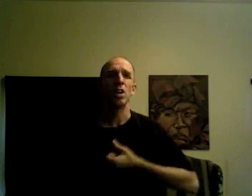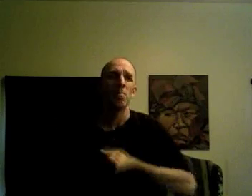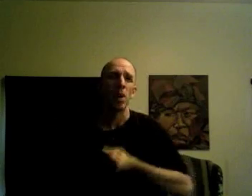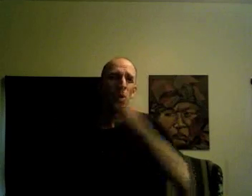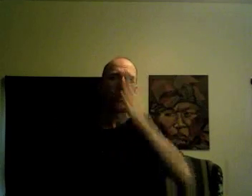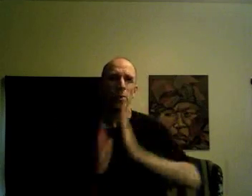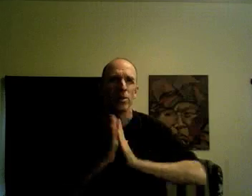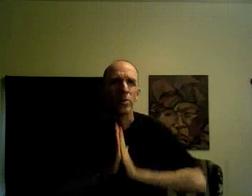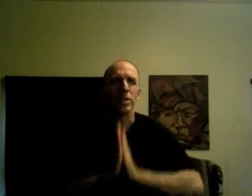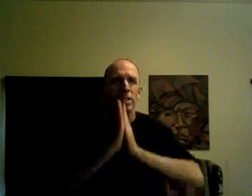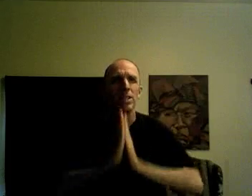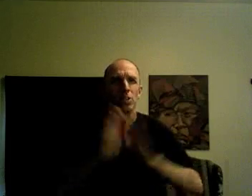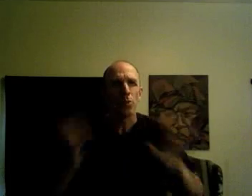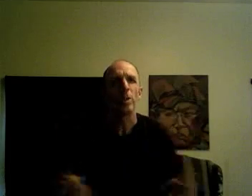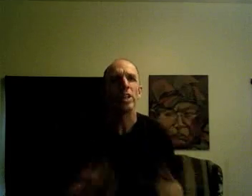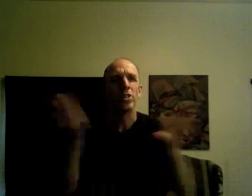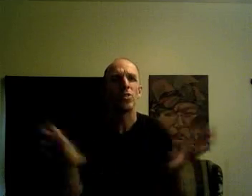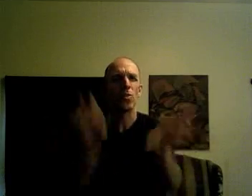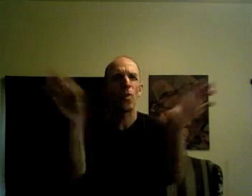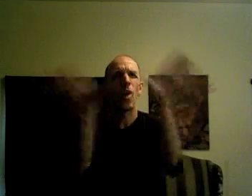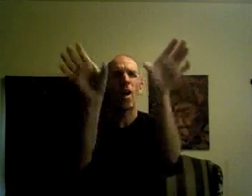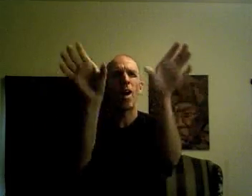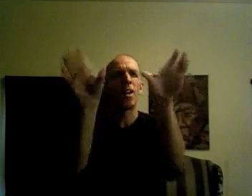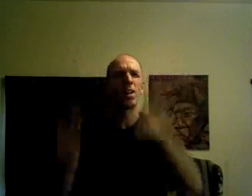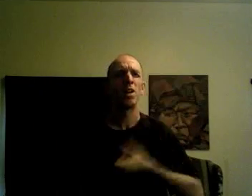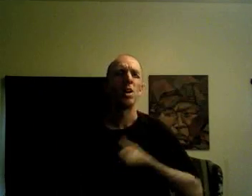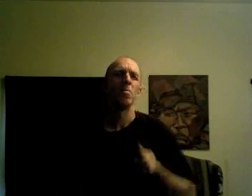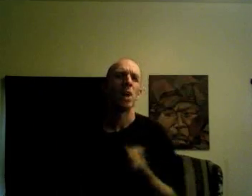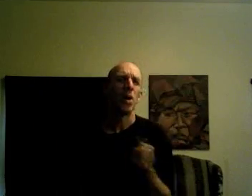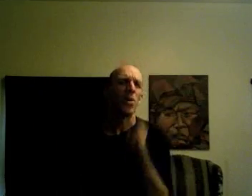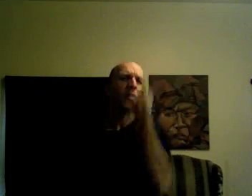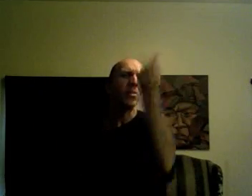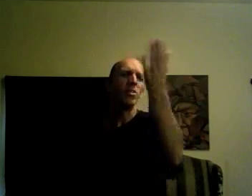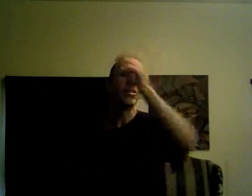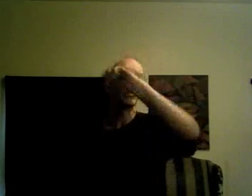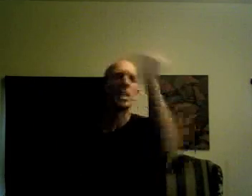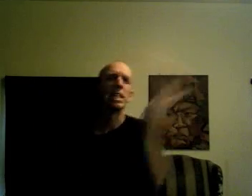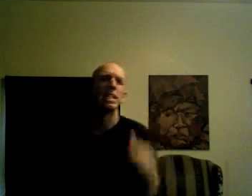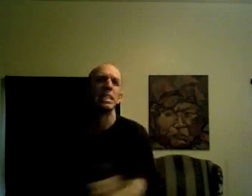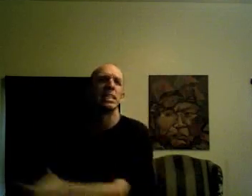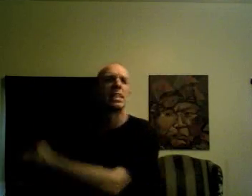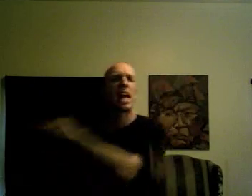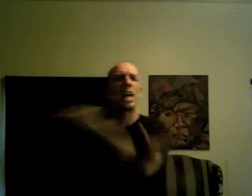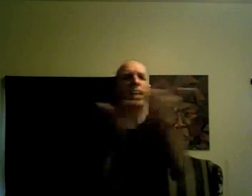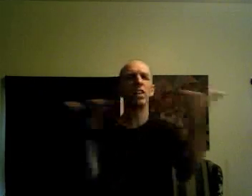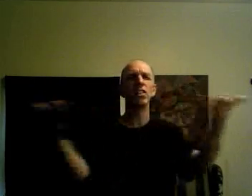Poetry is ritual. Poetry is anything.